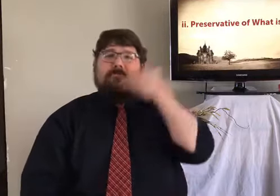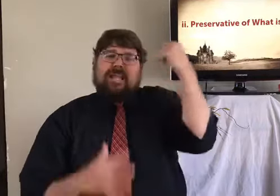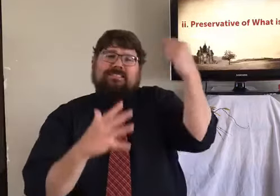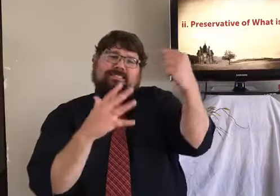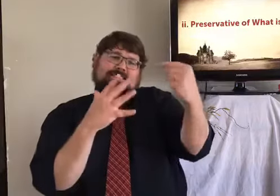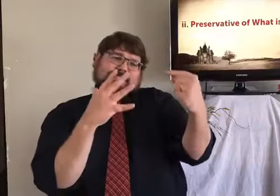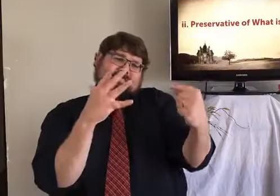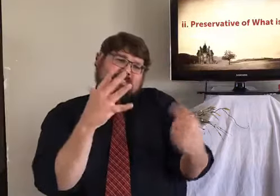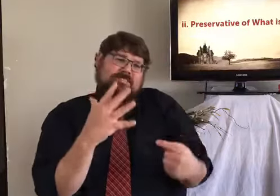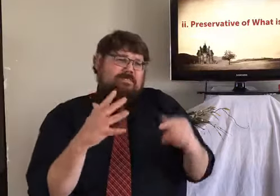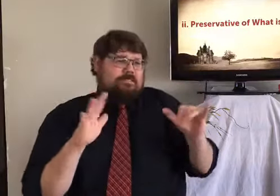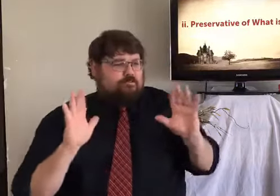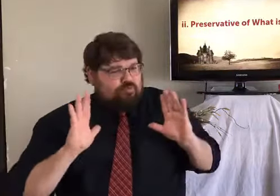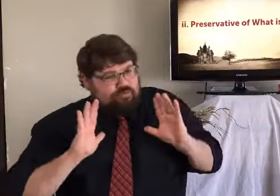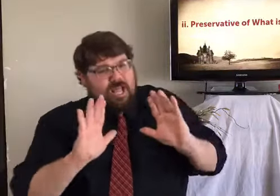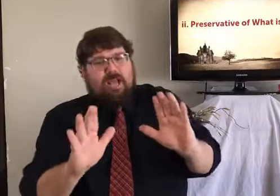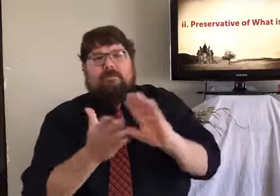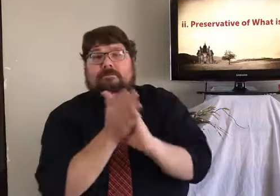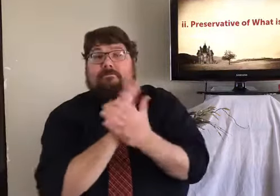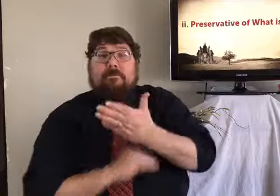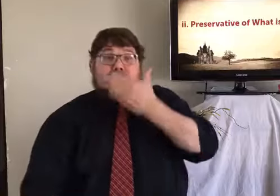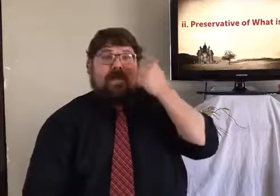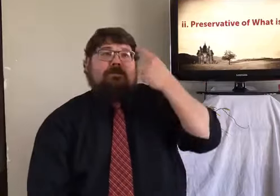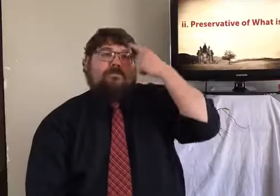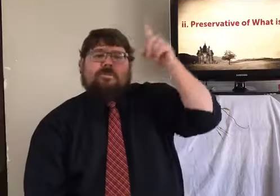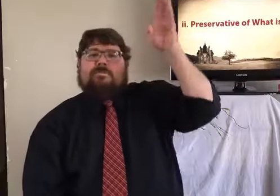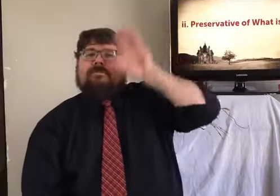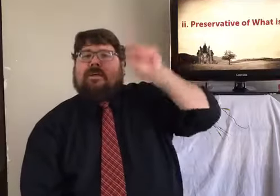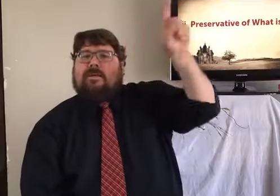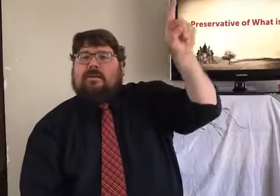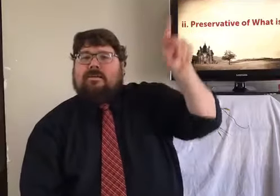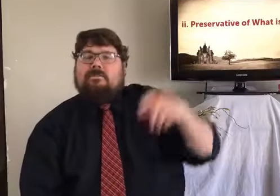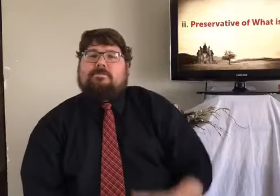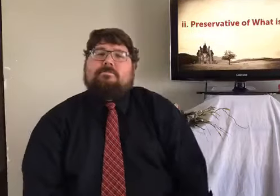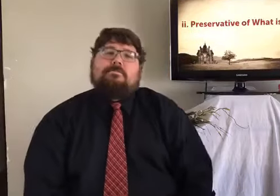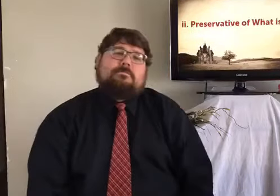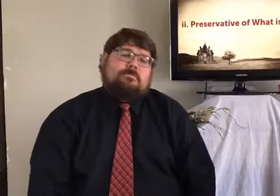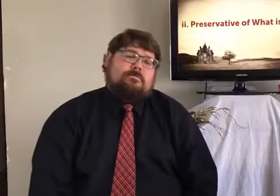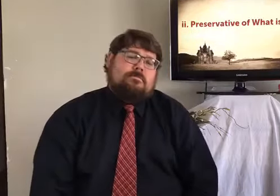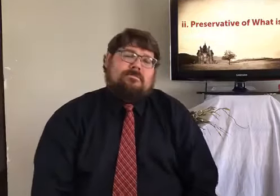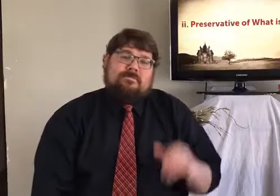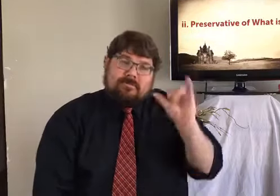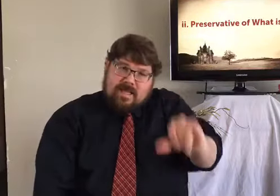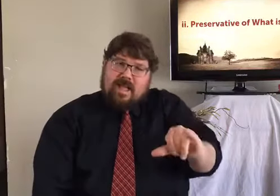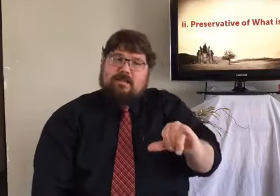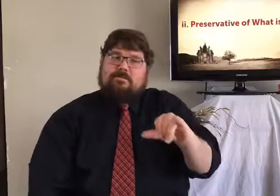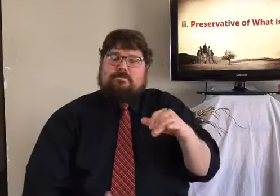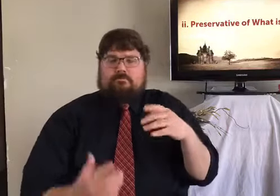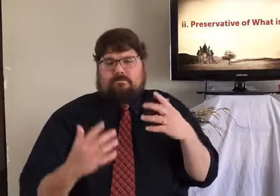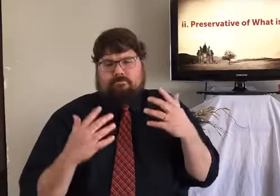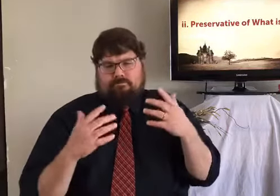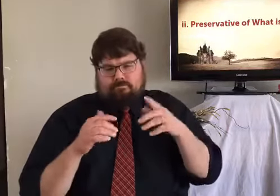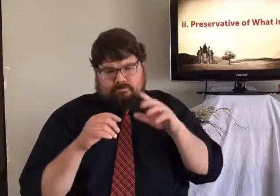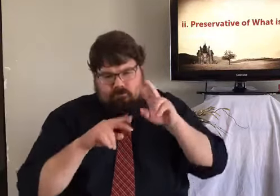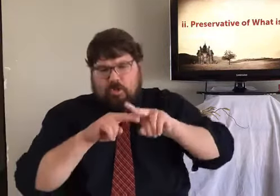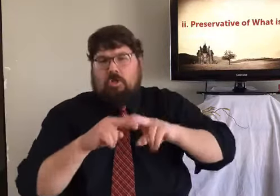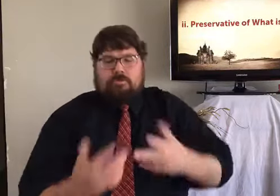authors. The best whatever you can name. Because they should be great for God.